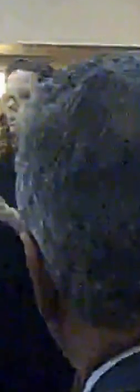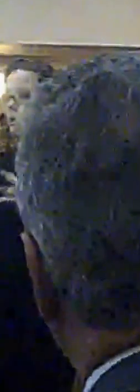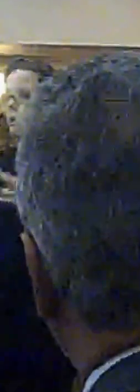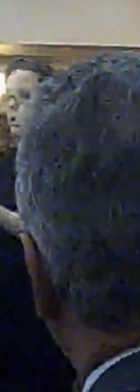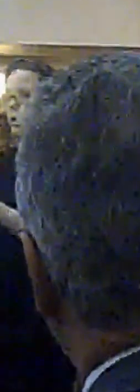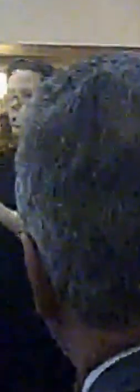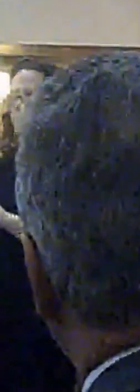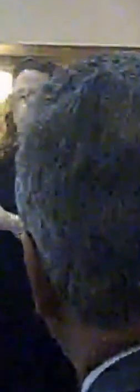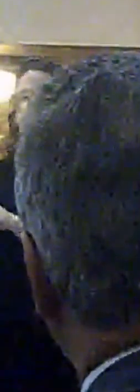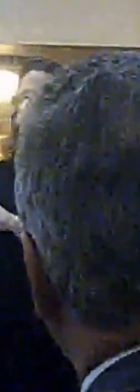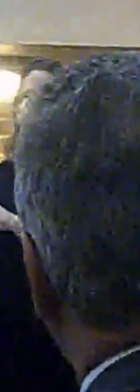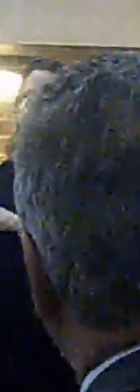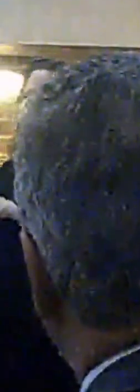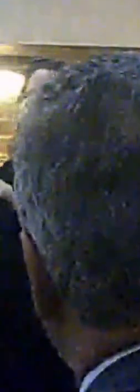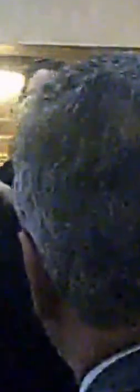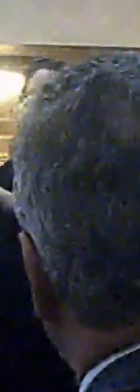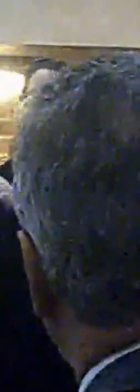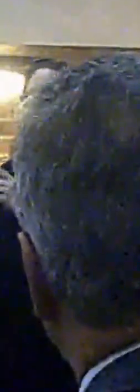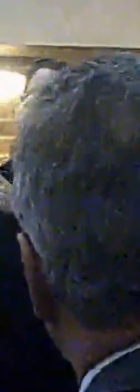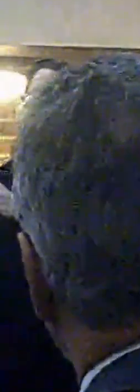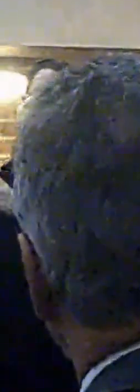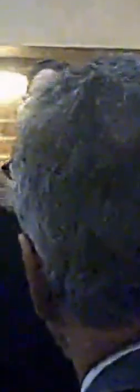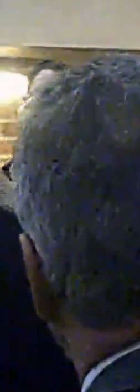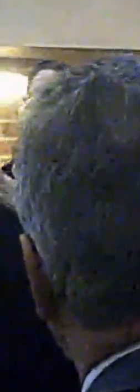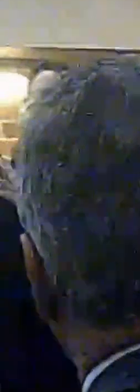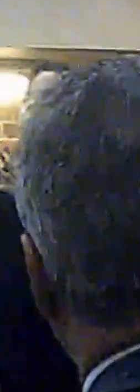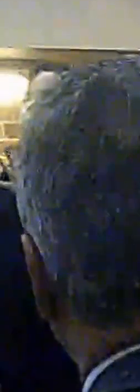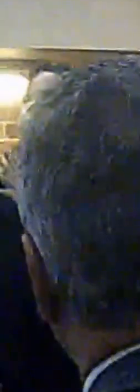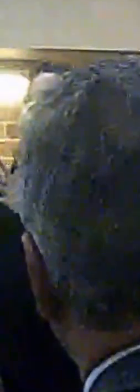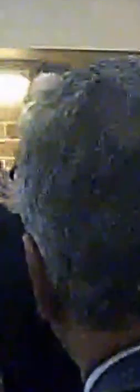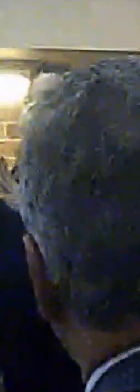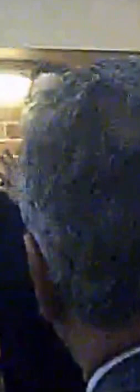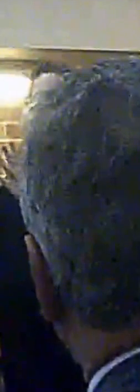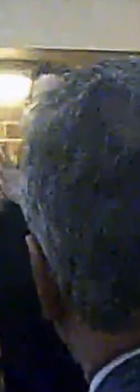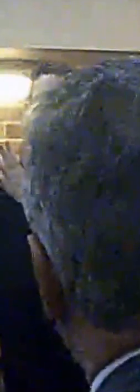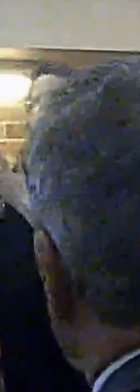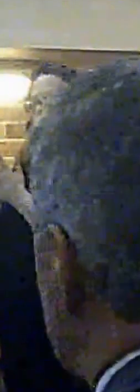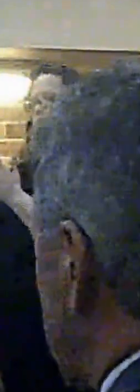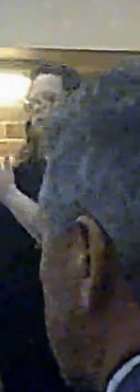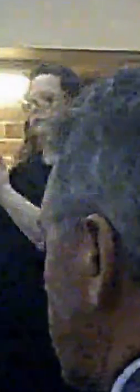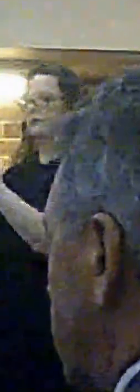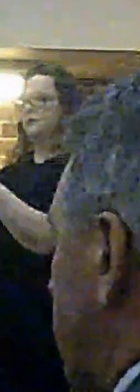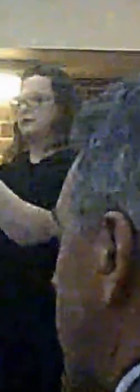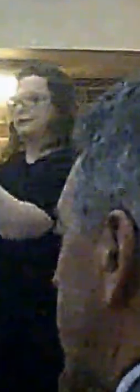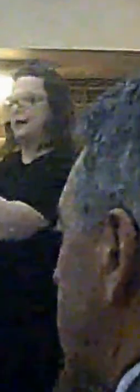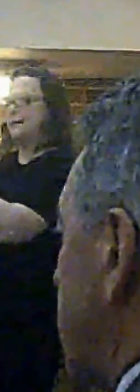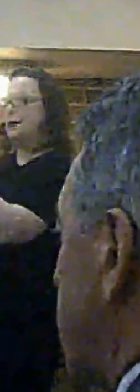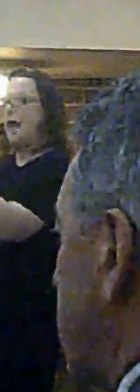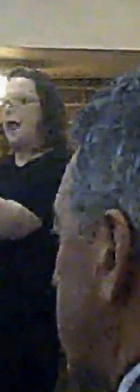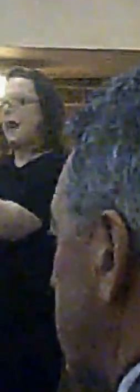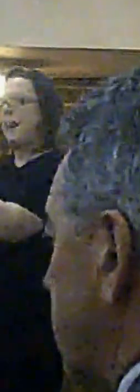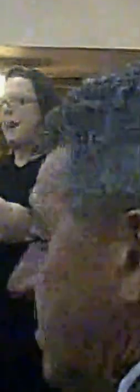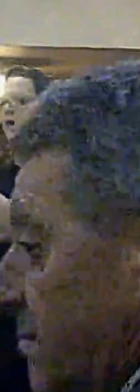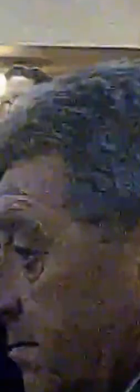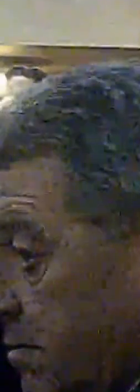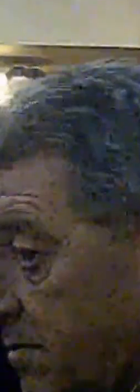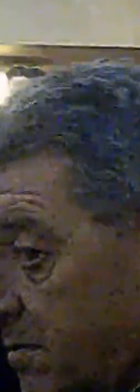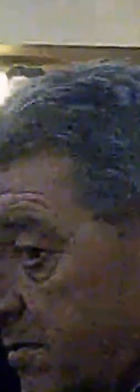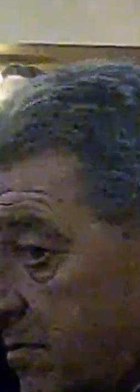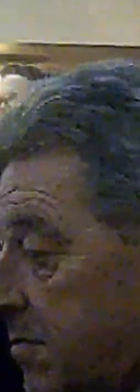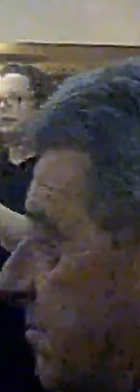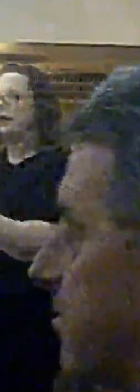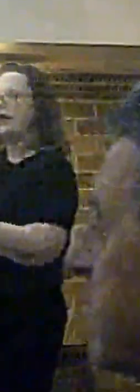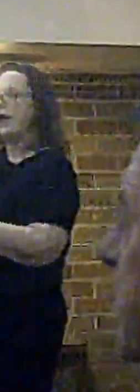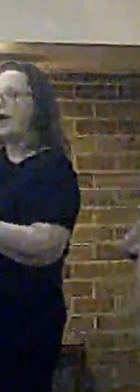as we did in Glasgow, as we've done here, and as we did in Allerton. just used the most up-to-date places. 8 minutes